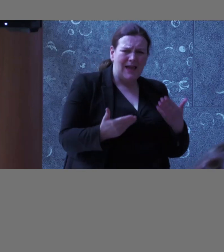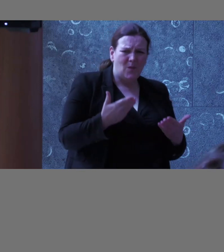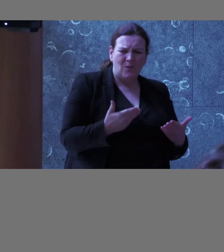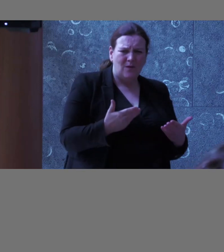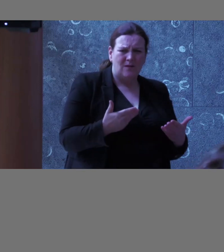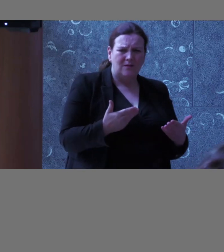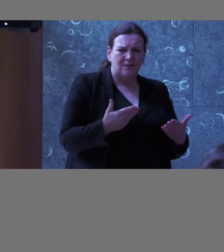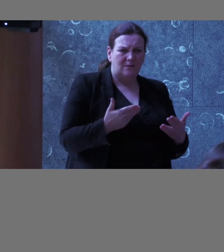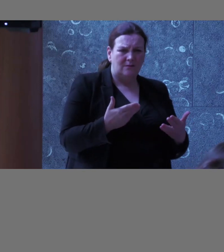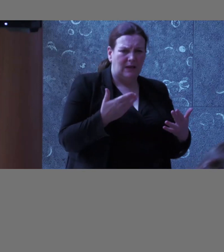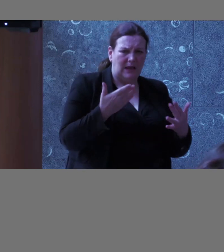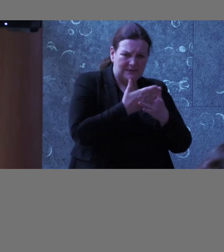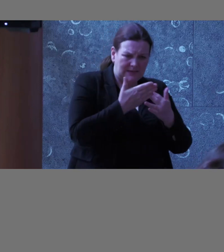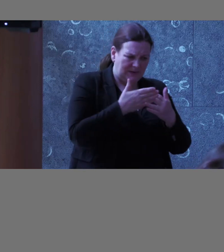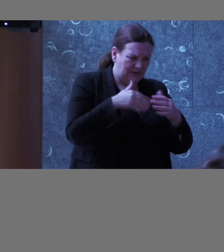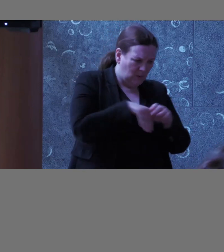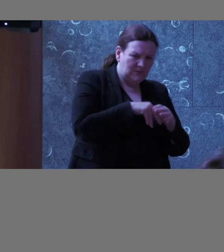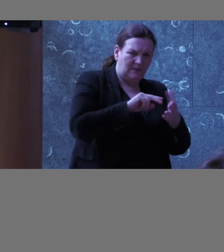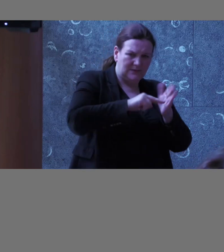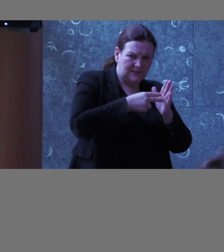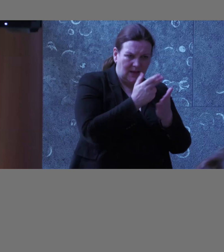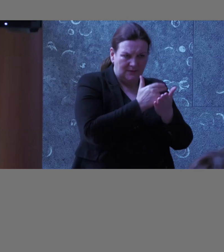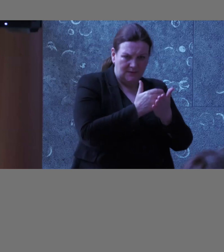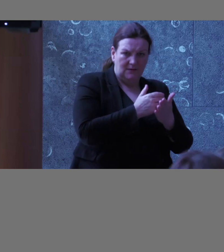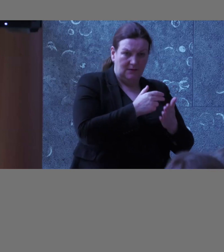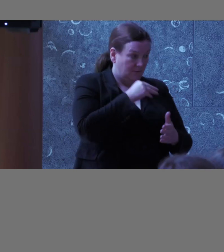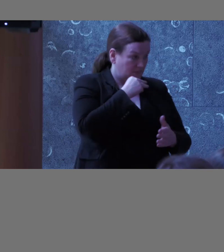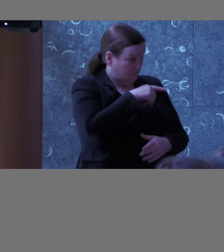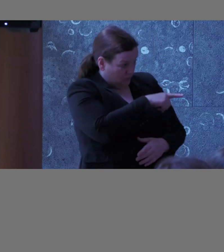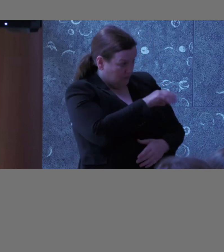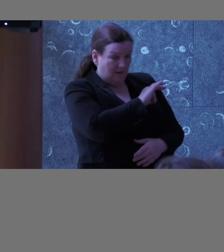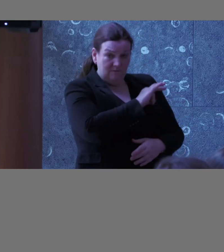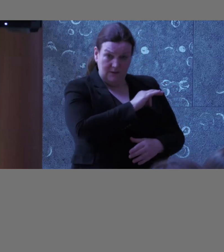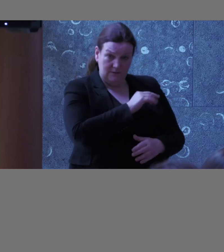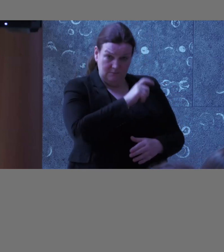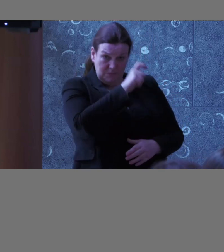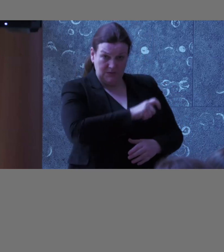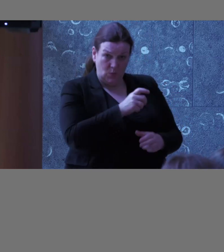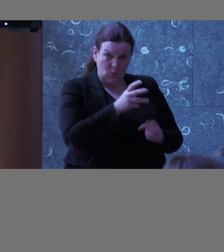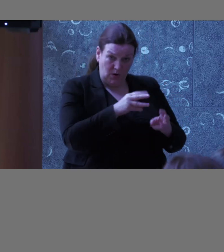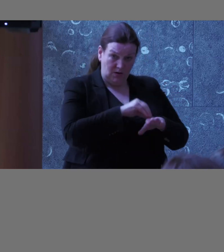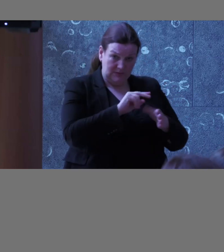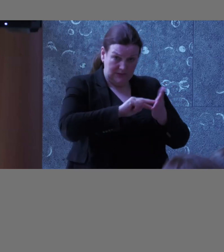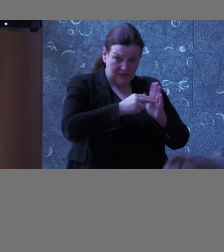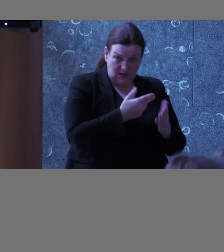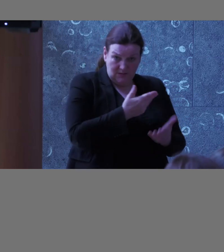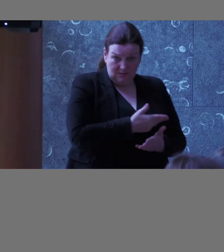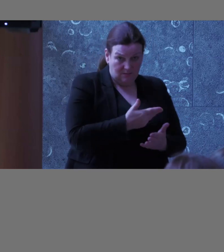into the design process, for you as a person who's been working on the design at the